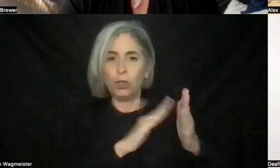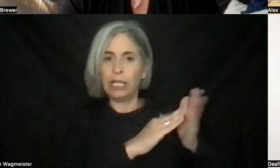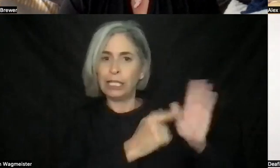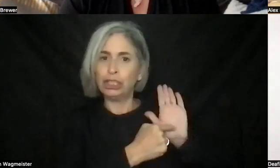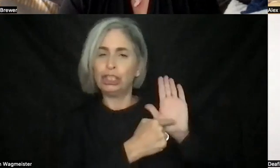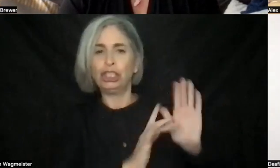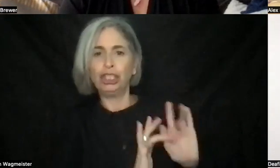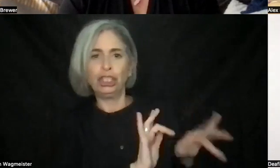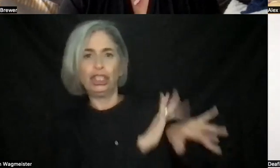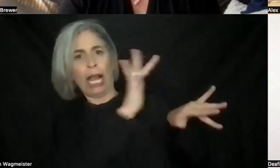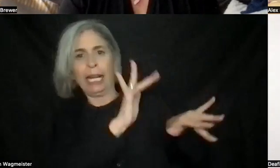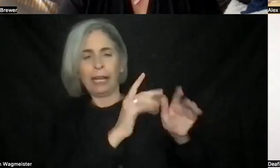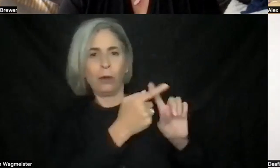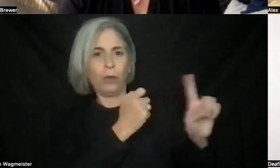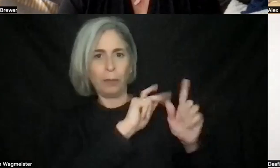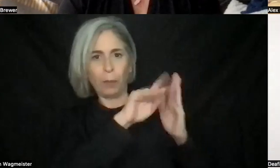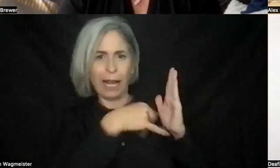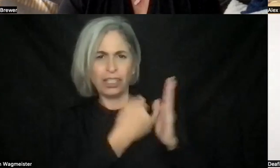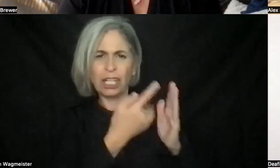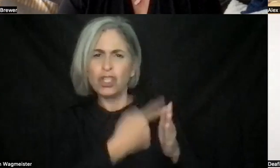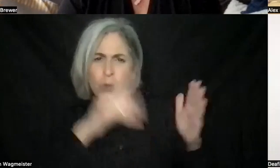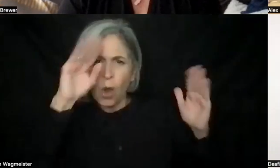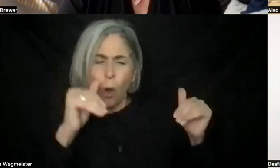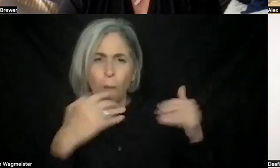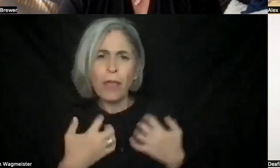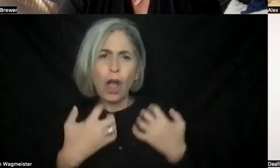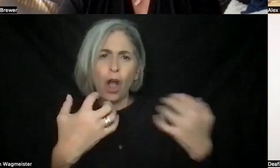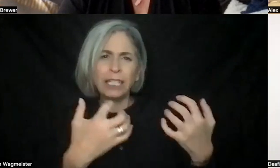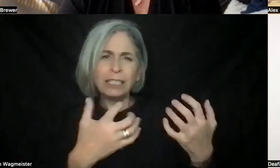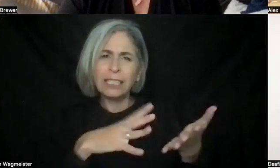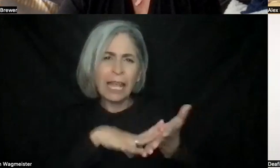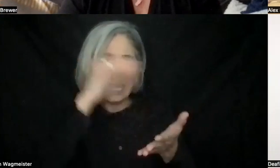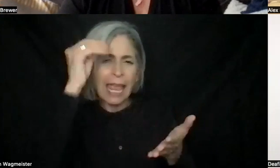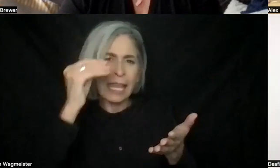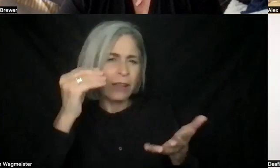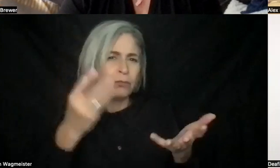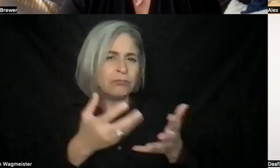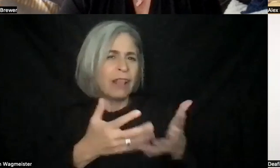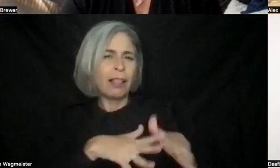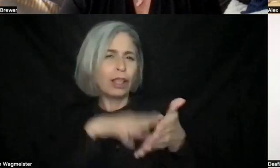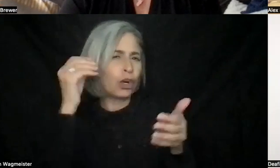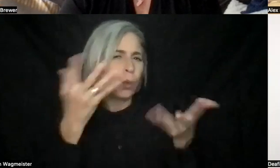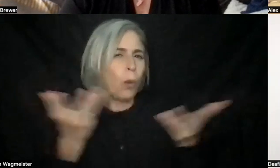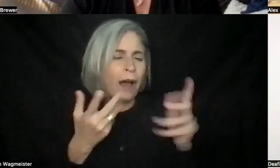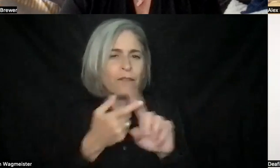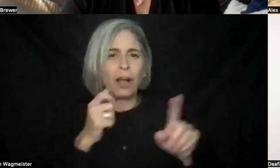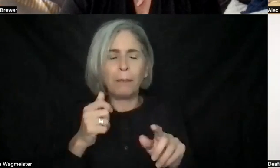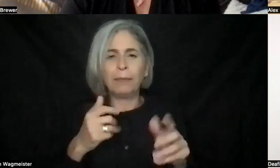coming out from that. What do you hope that audiences can take away after they've seen sign the show and that they can really bring with them wherever they go in